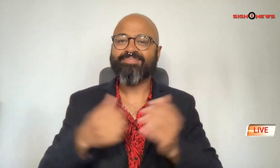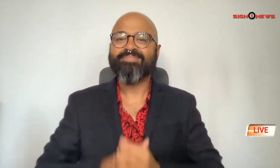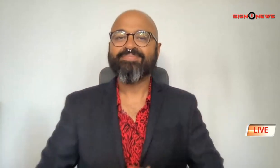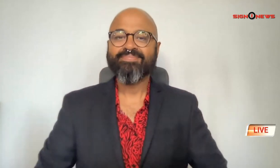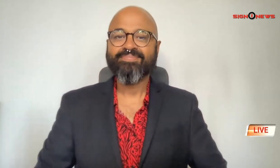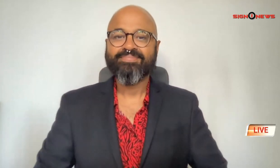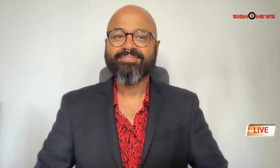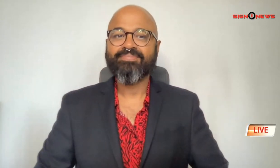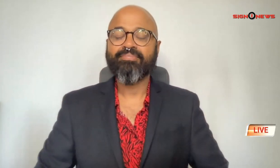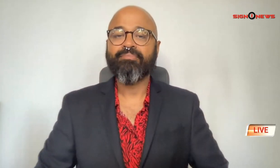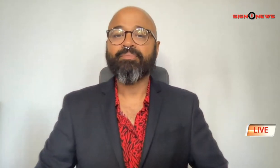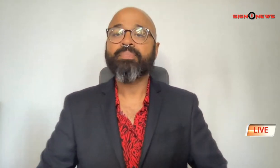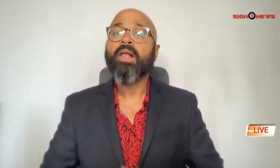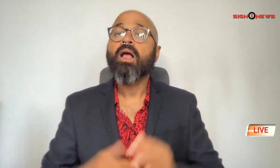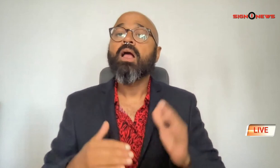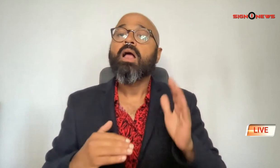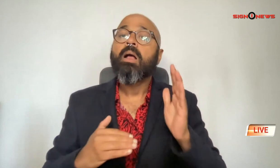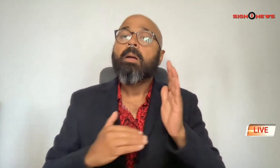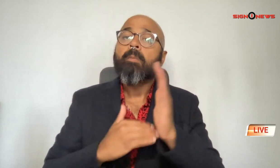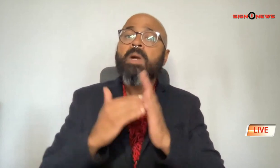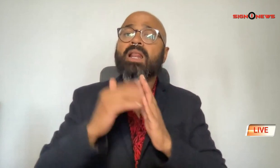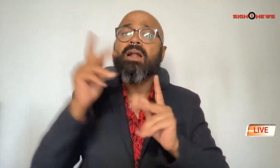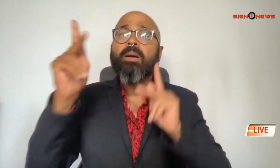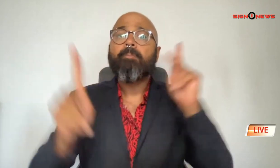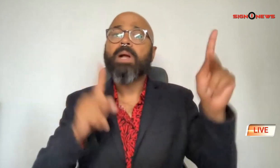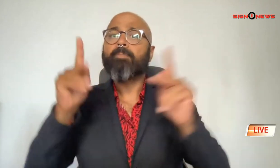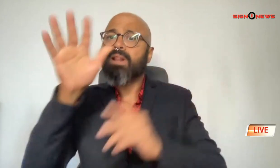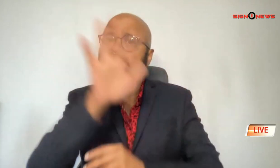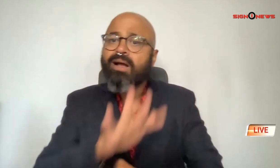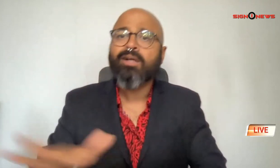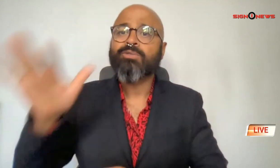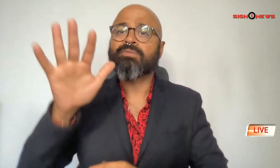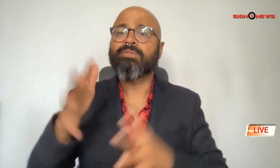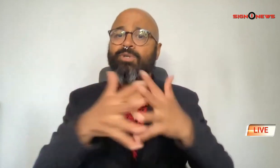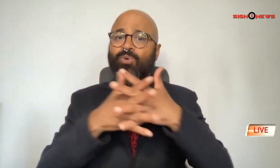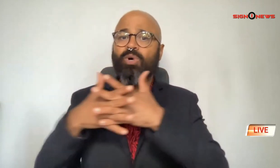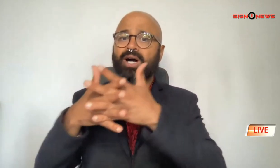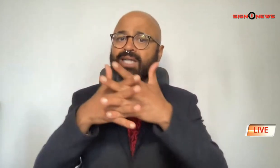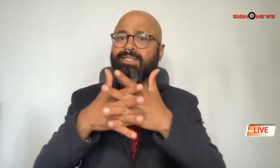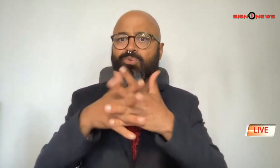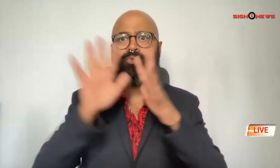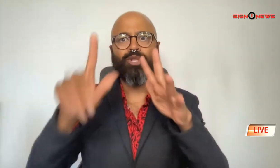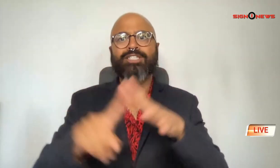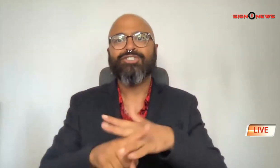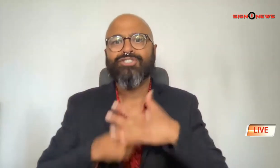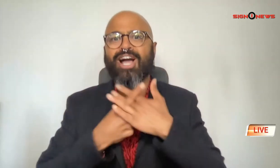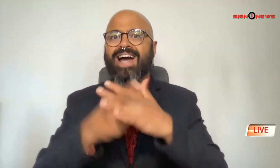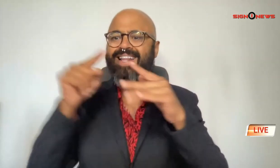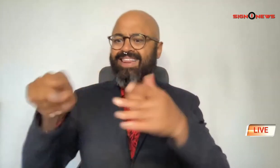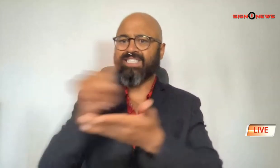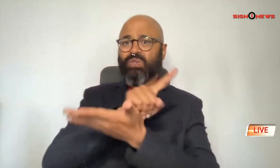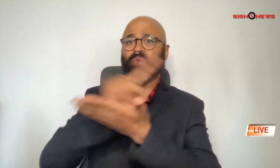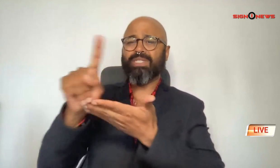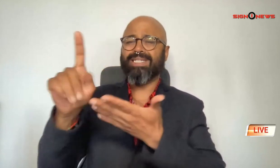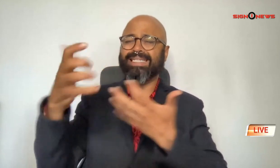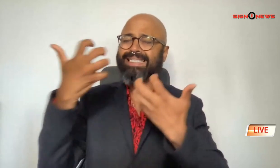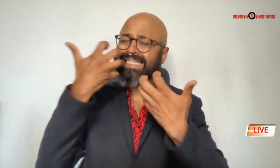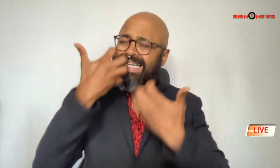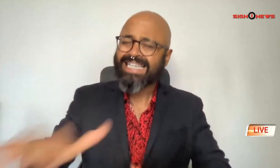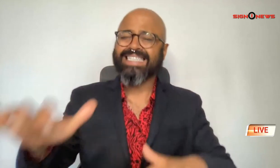millions of people across the country will